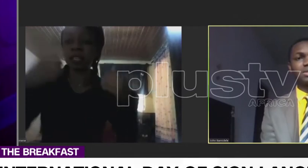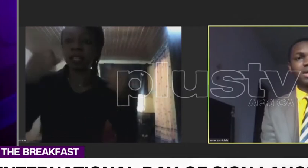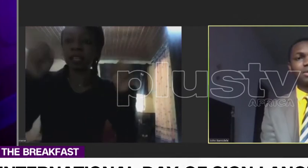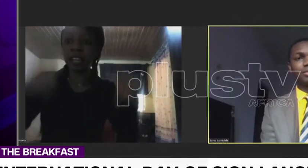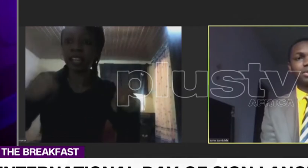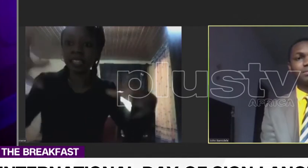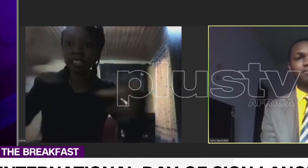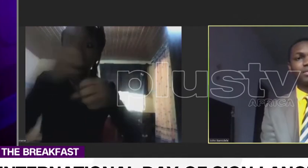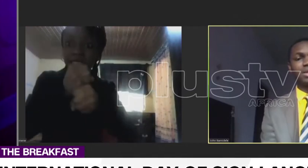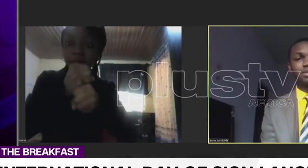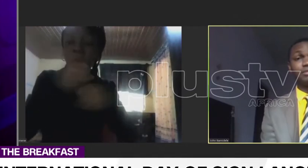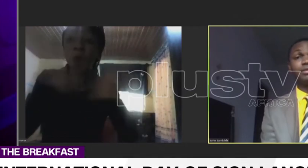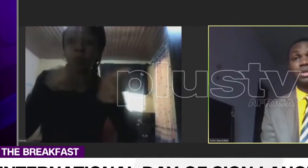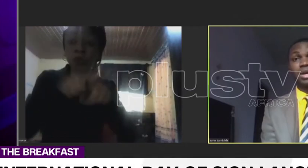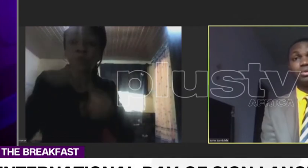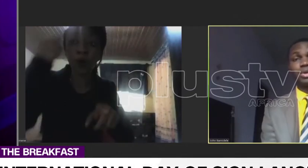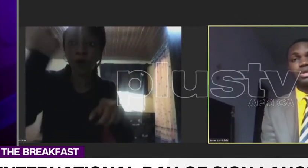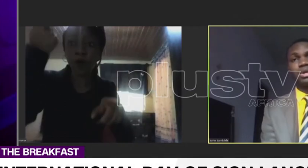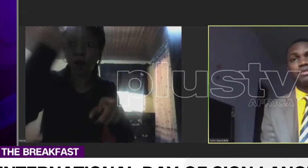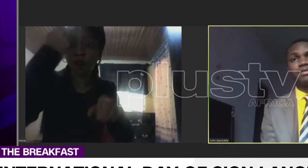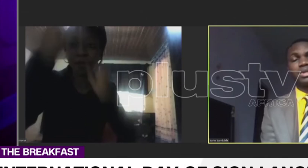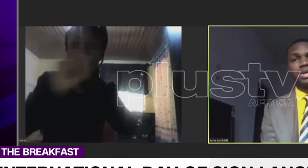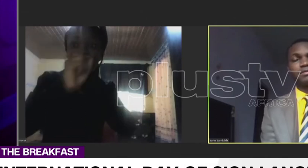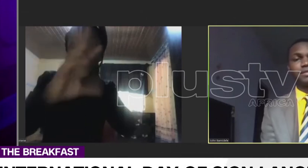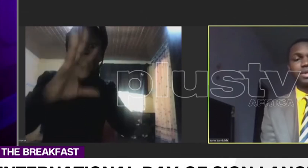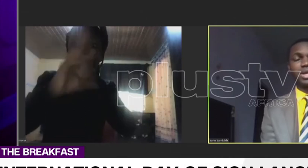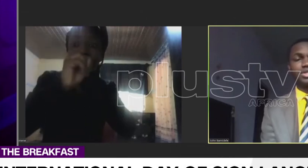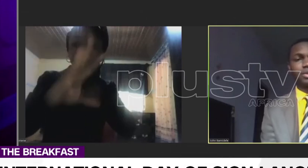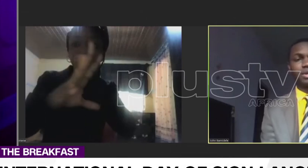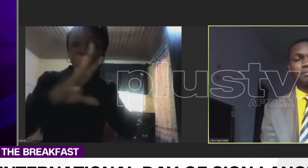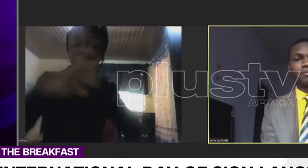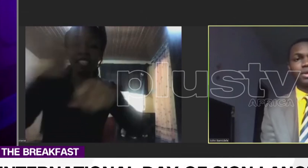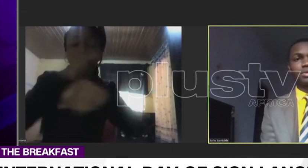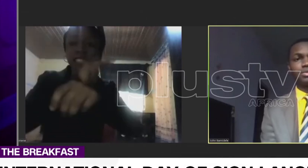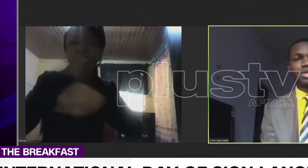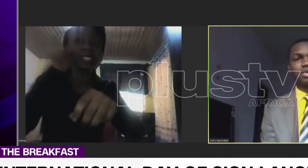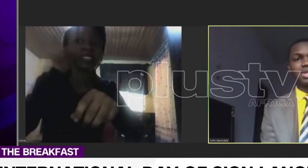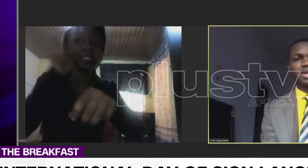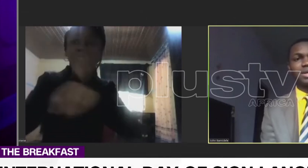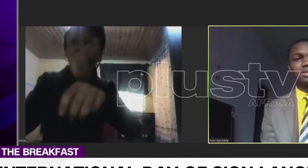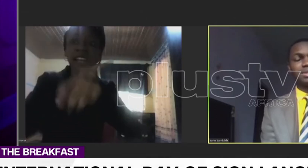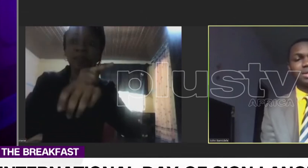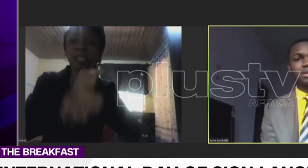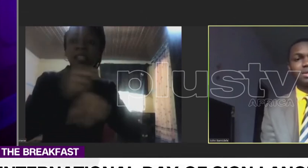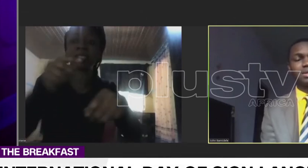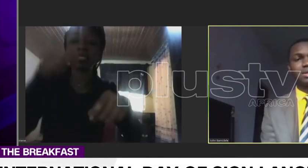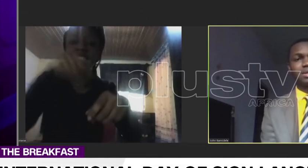language as the official language for the deaf in Nigeria. So as much as I can see, the